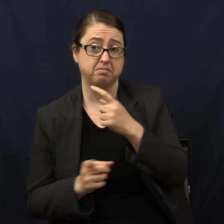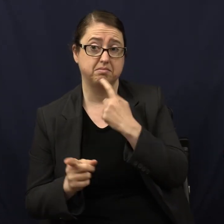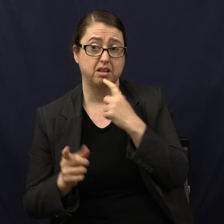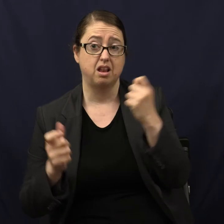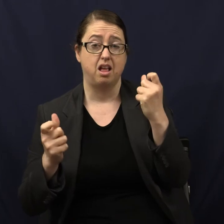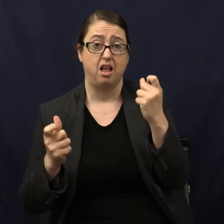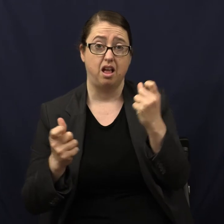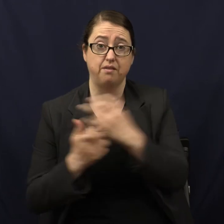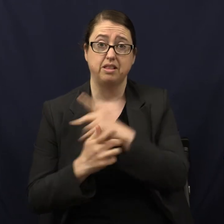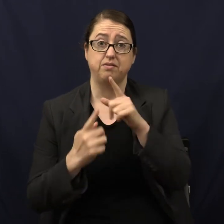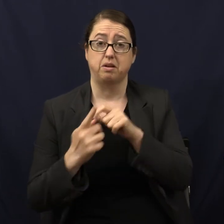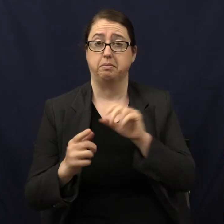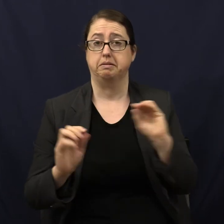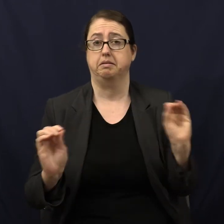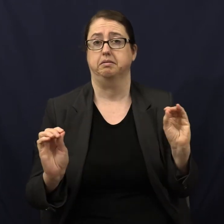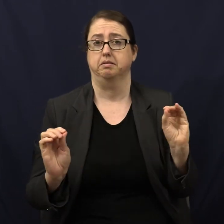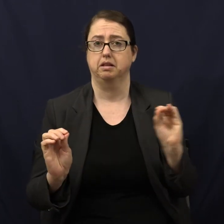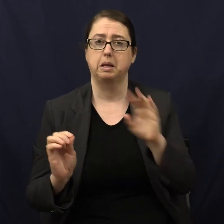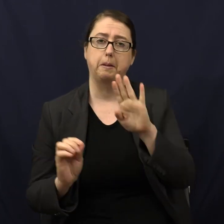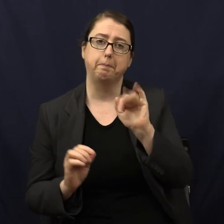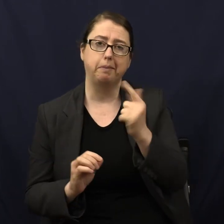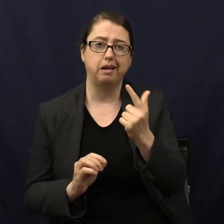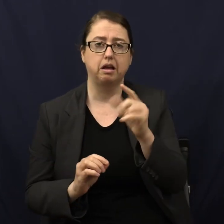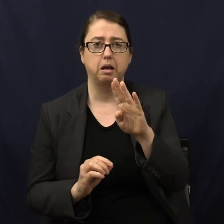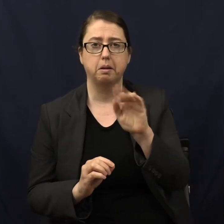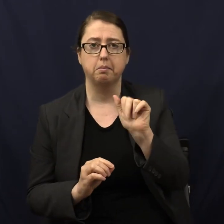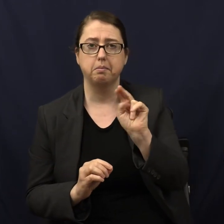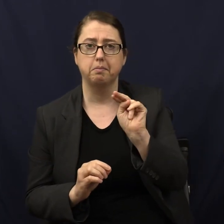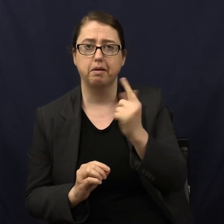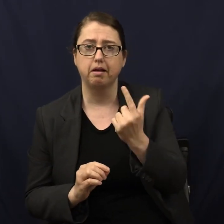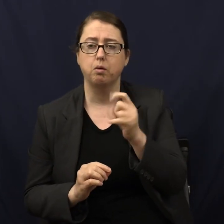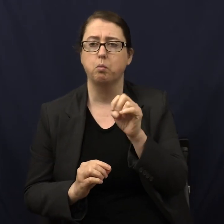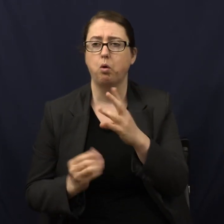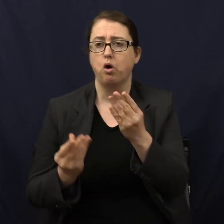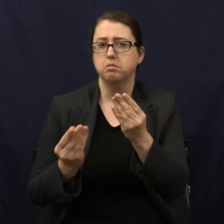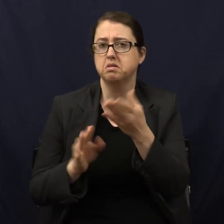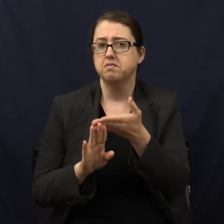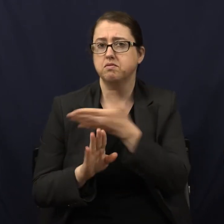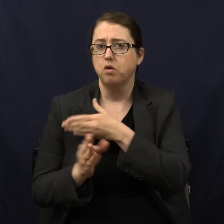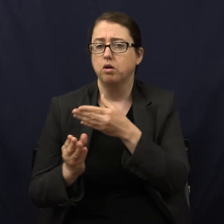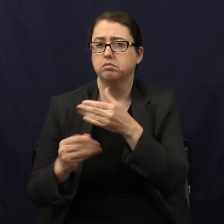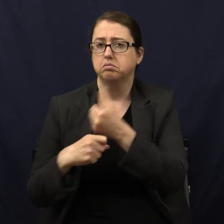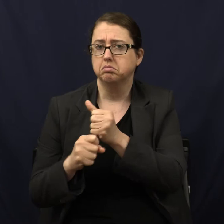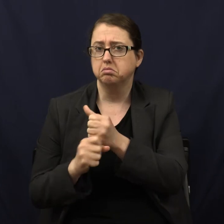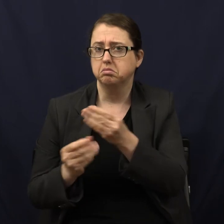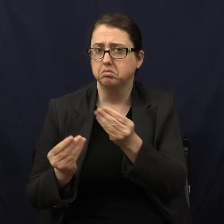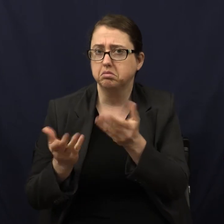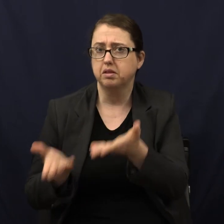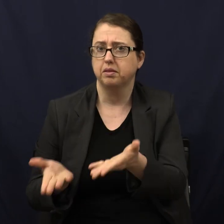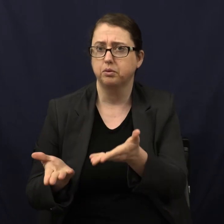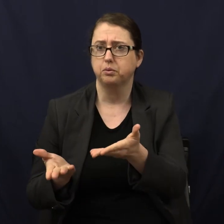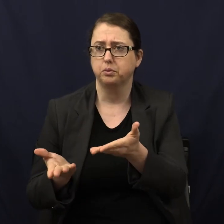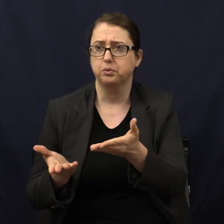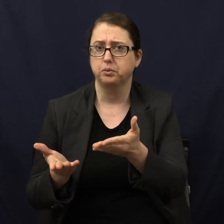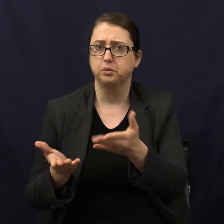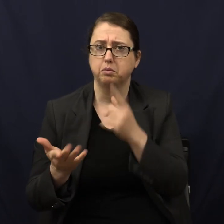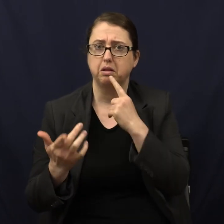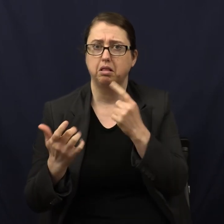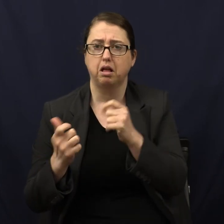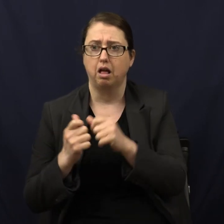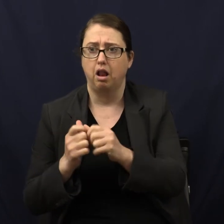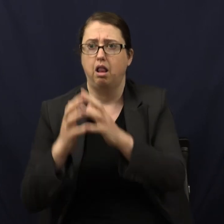or the Big Bang or the pre-existing material, but where did the pre-existing material come from, right? So everything kind of came from nothing